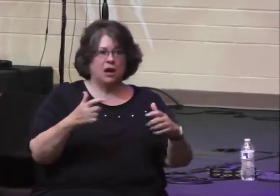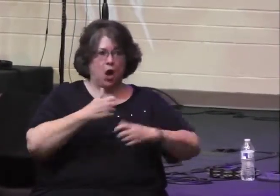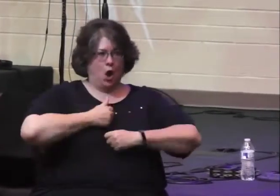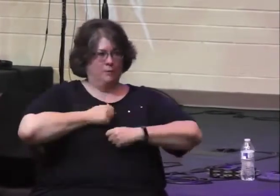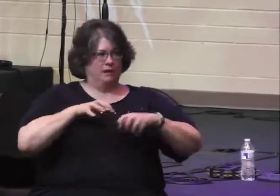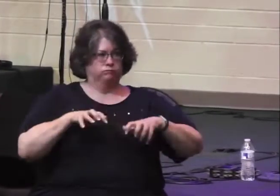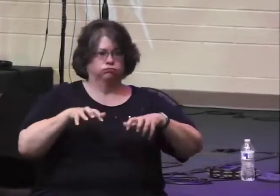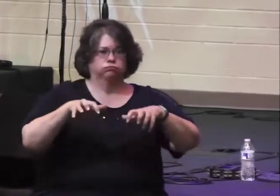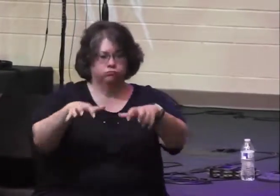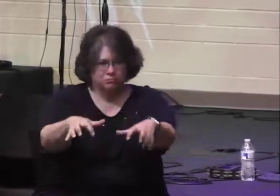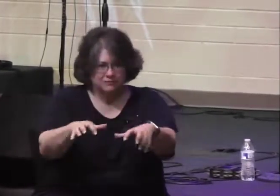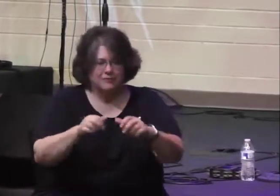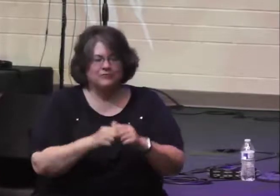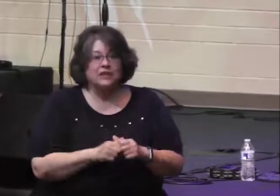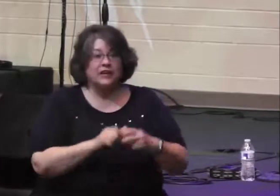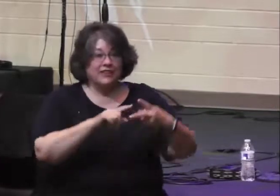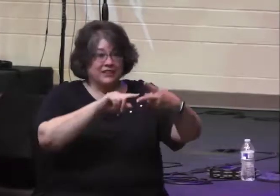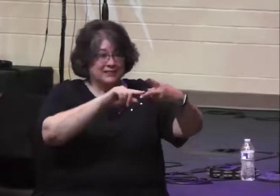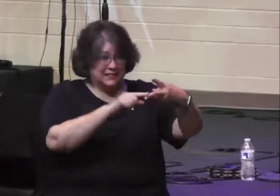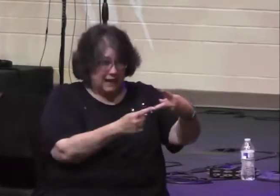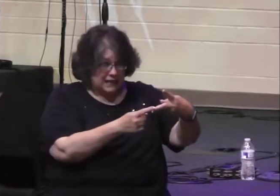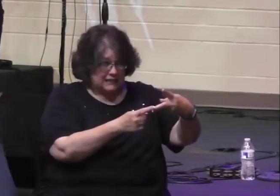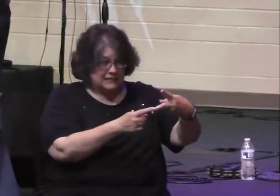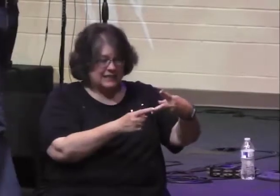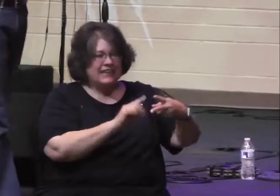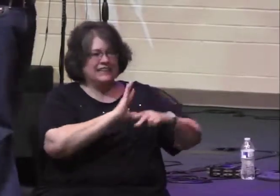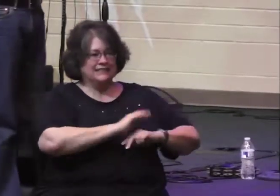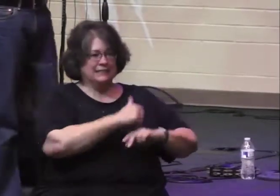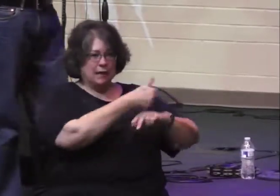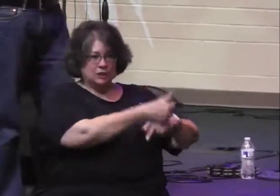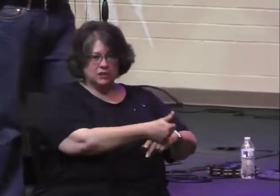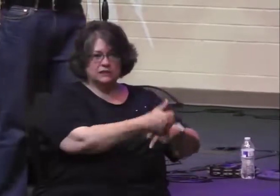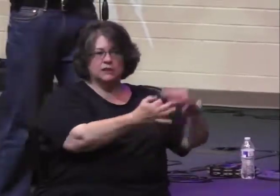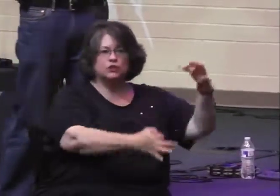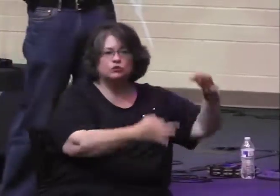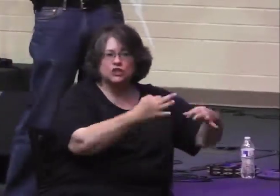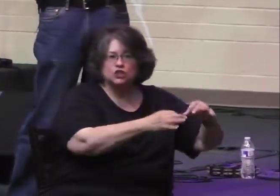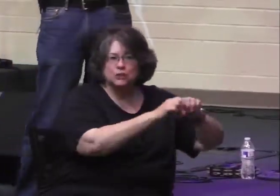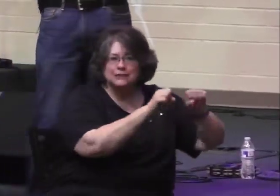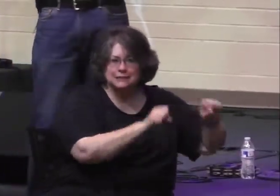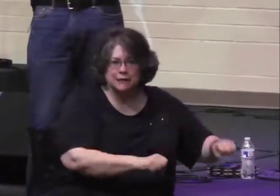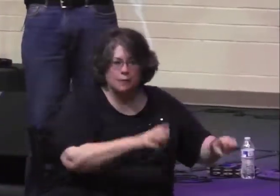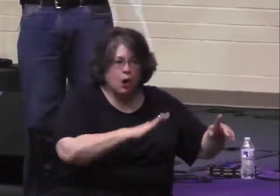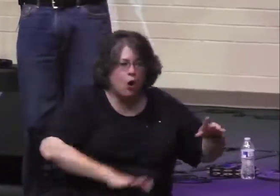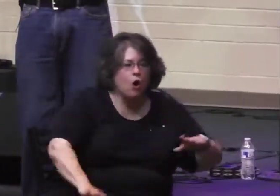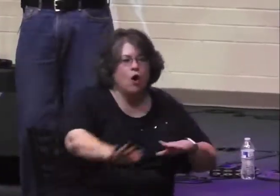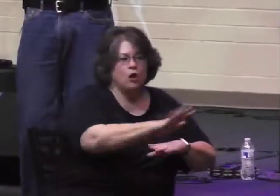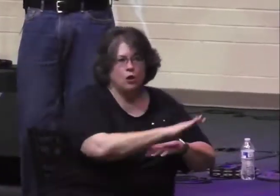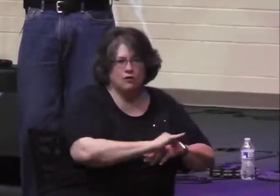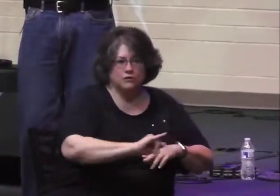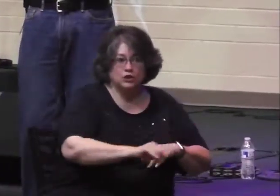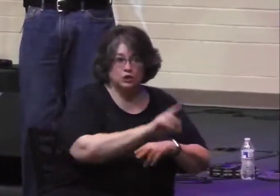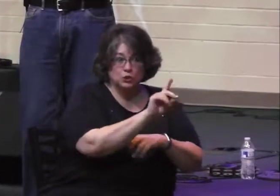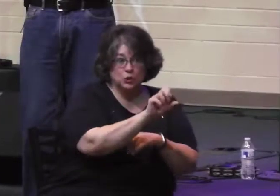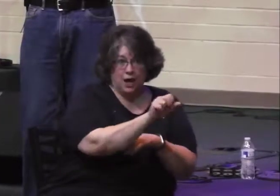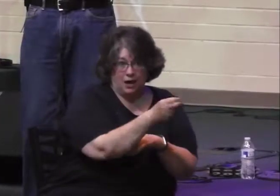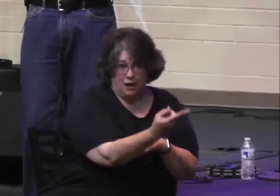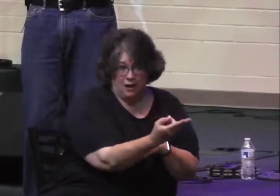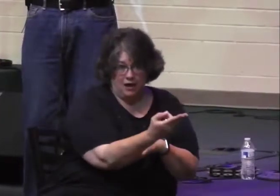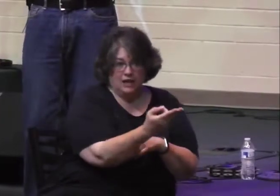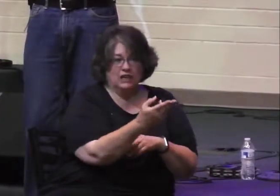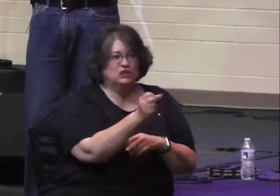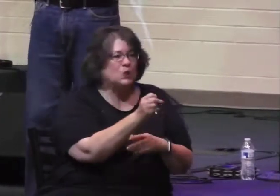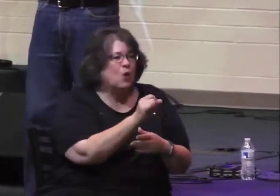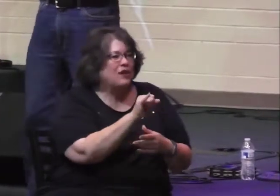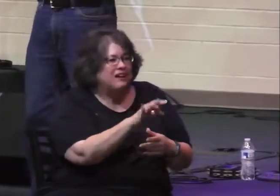establishes a decentralized judicial system. So he sends out judges or magistrates throughout